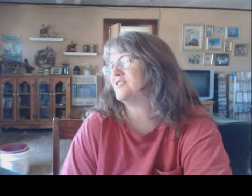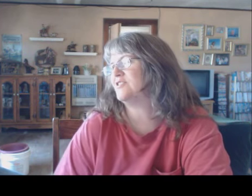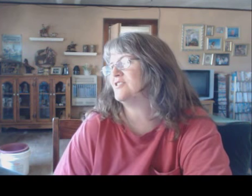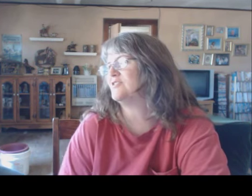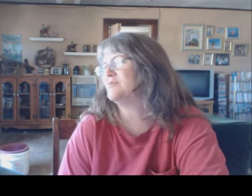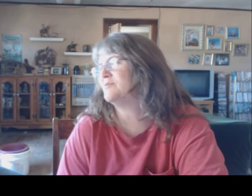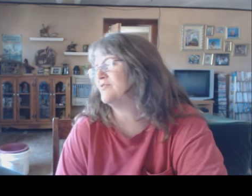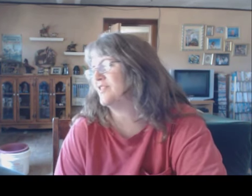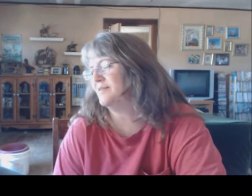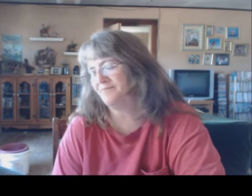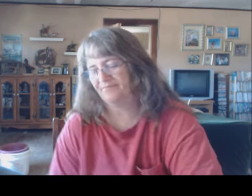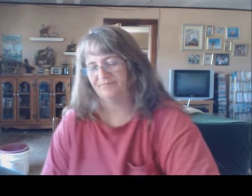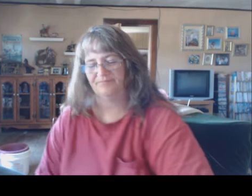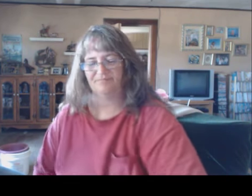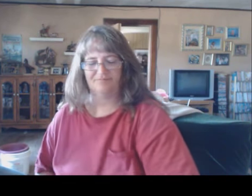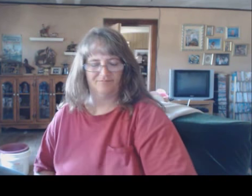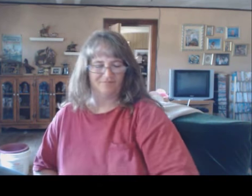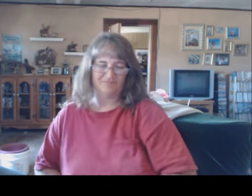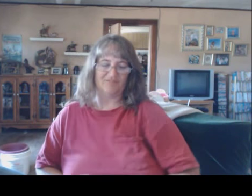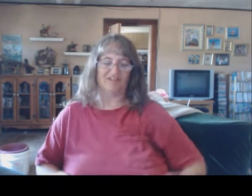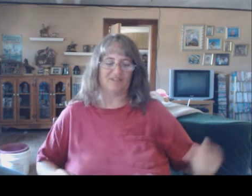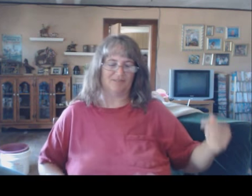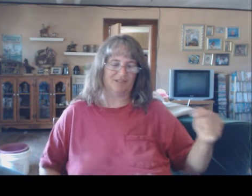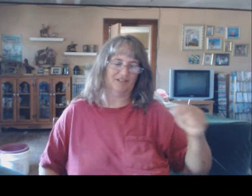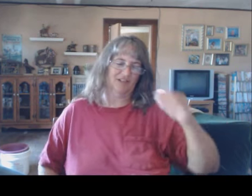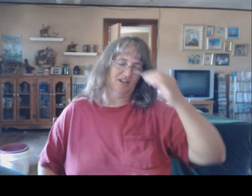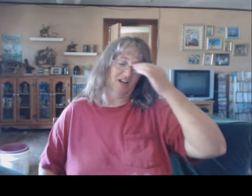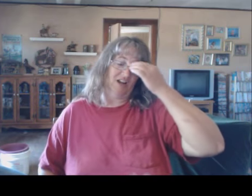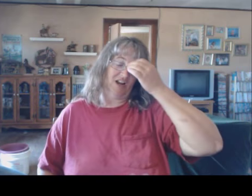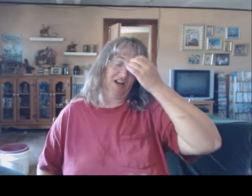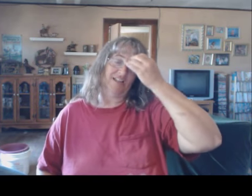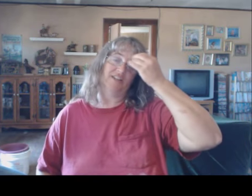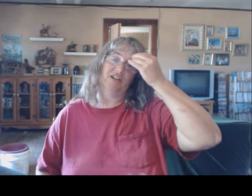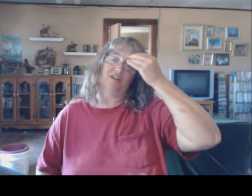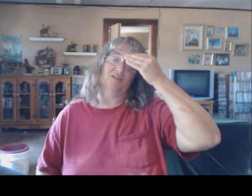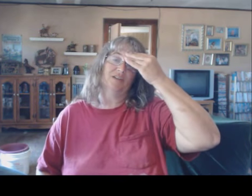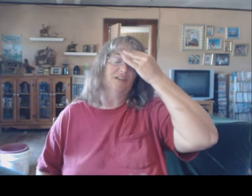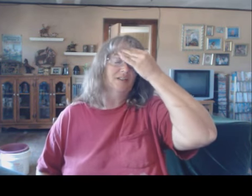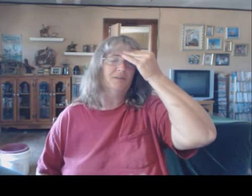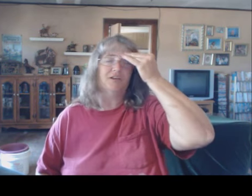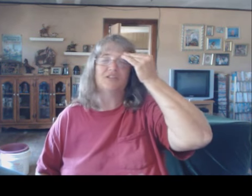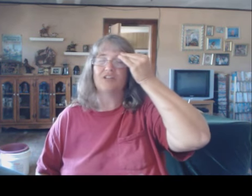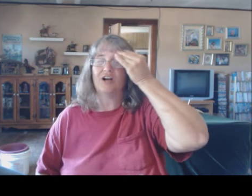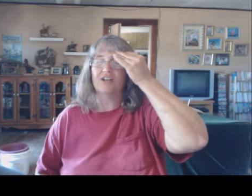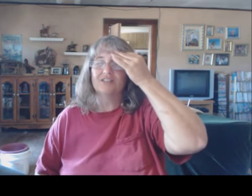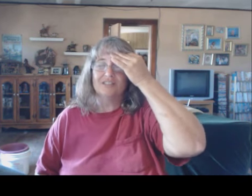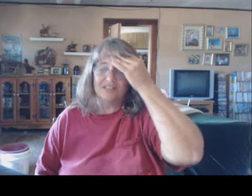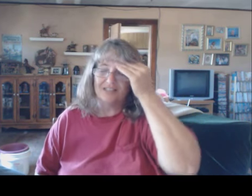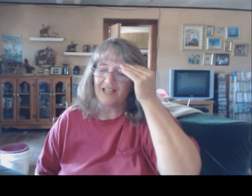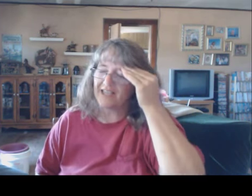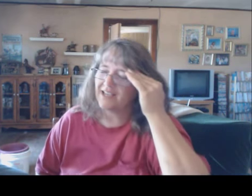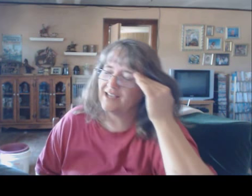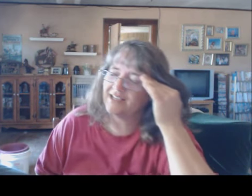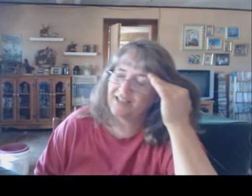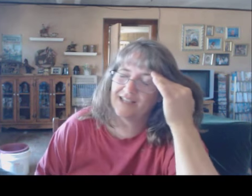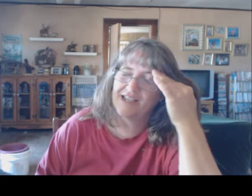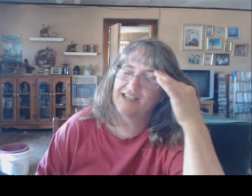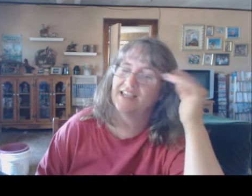6.30, so it was on forever. 5. 5. Alright, so... In the barn stalls, Leia and